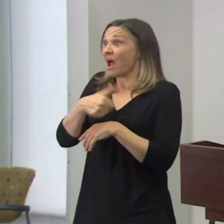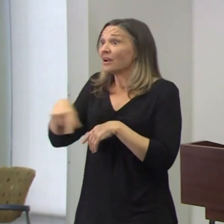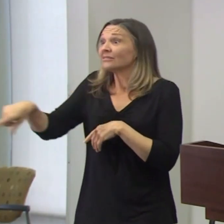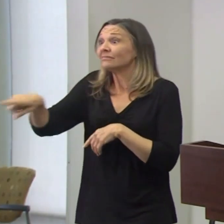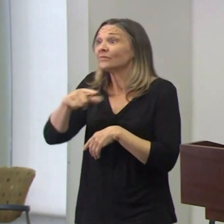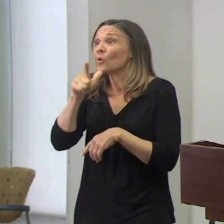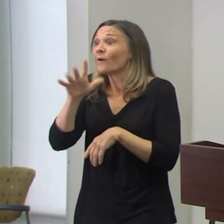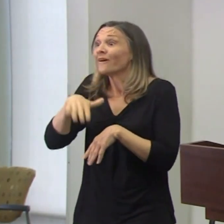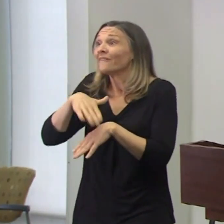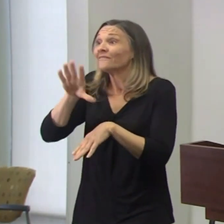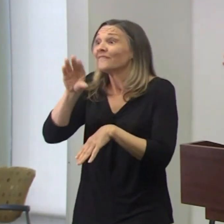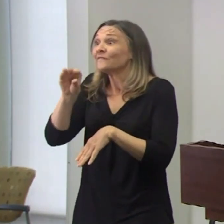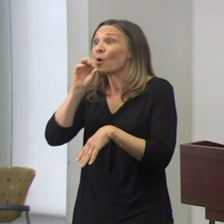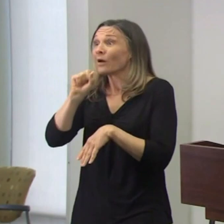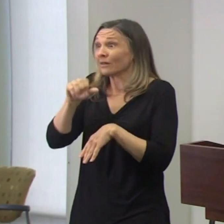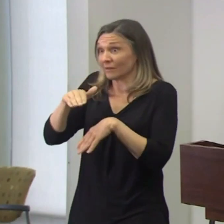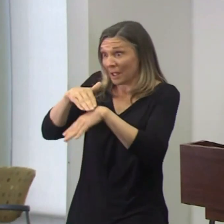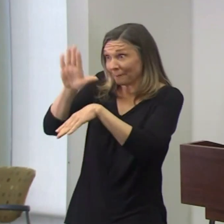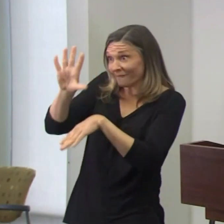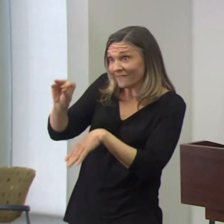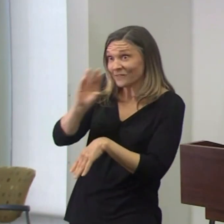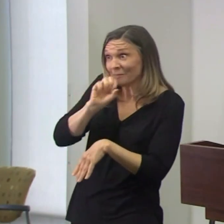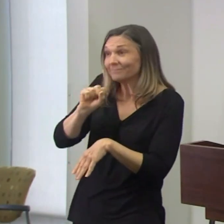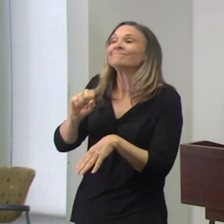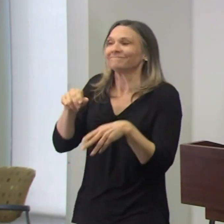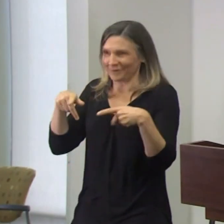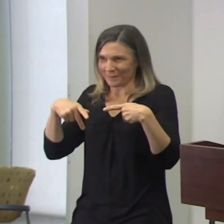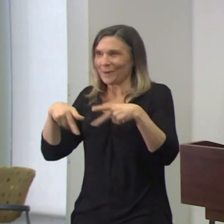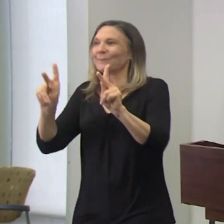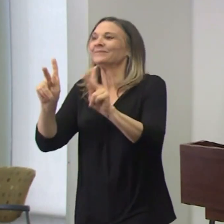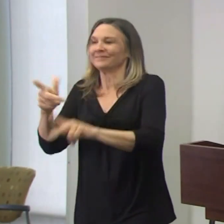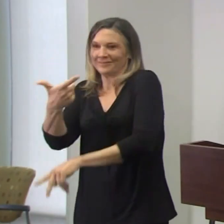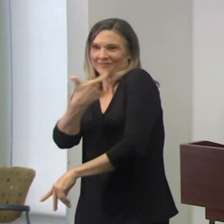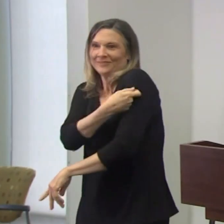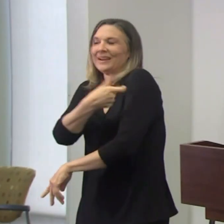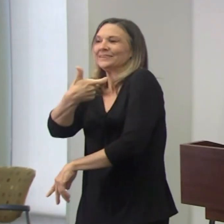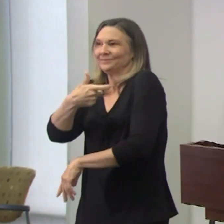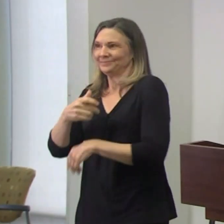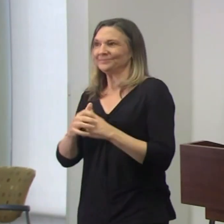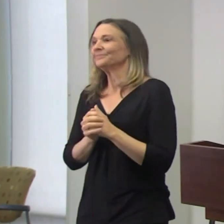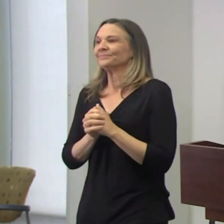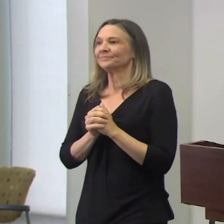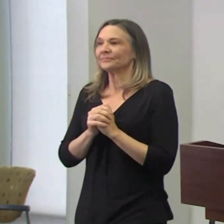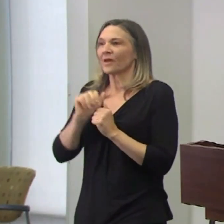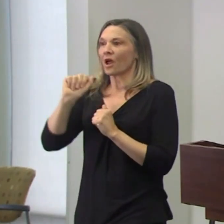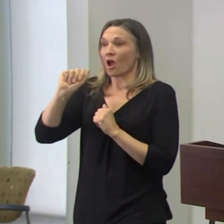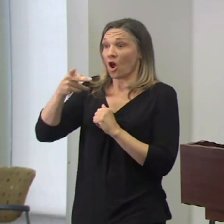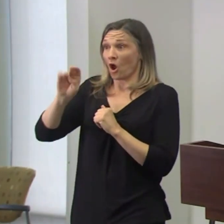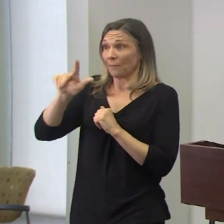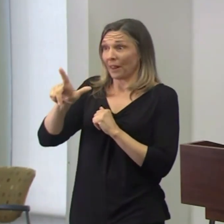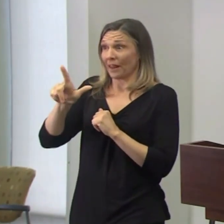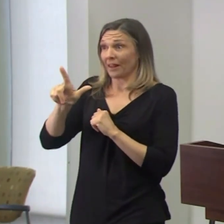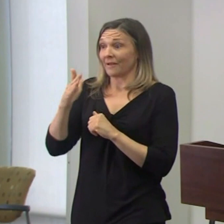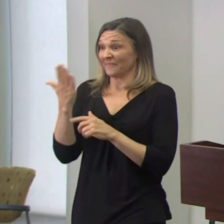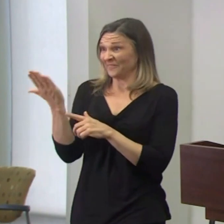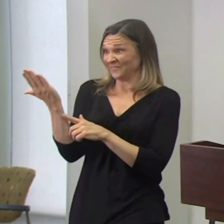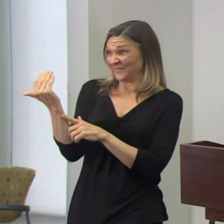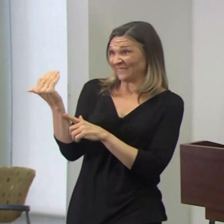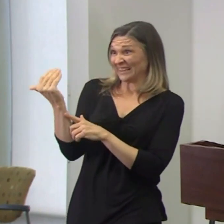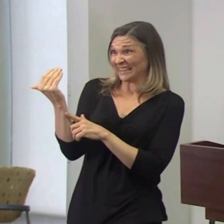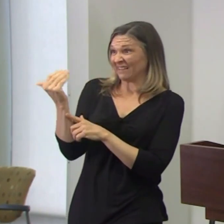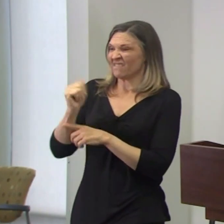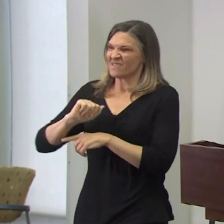will be provided the opportunity to get a vaccine. On April 15th, everybody in the state of California,